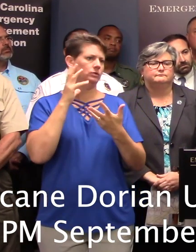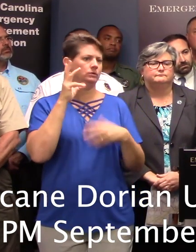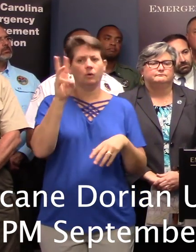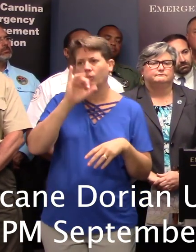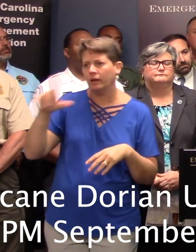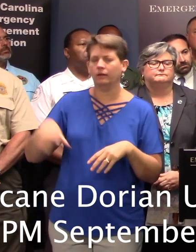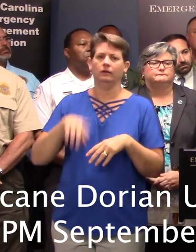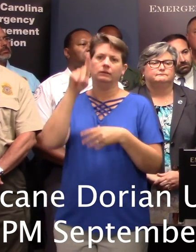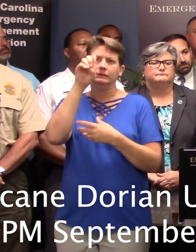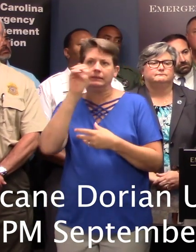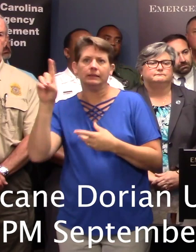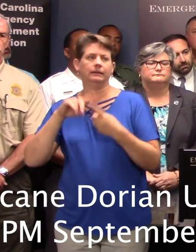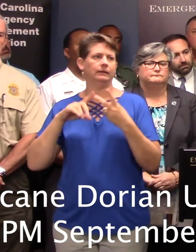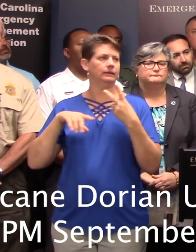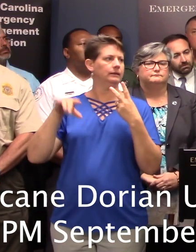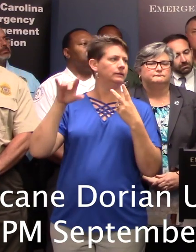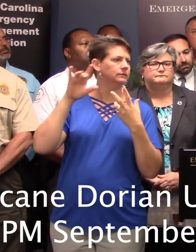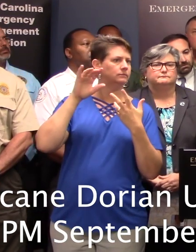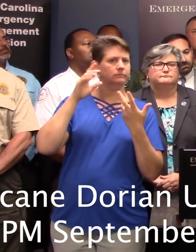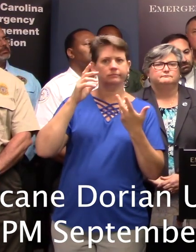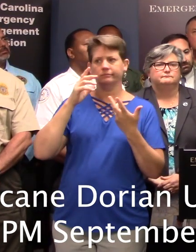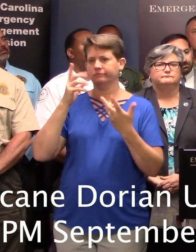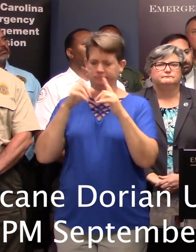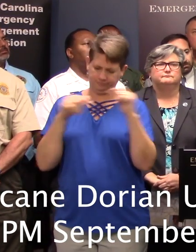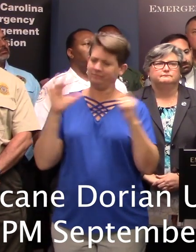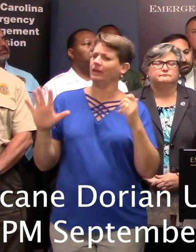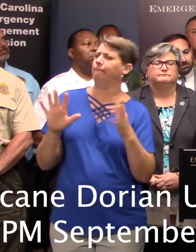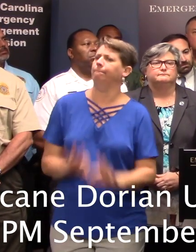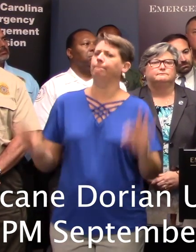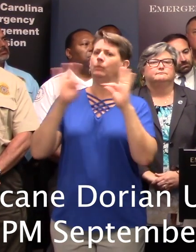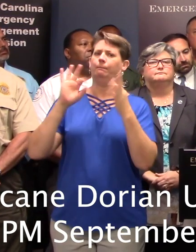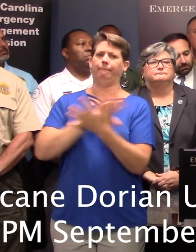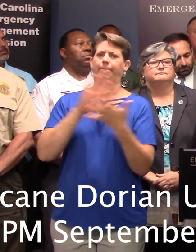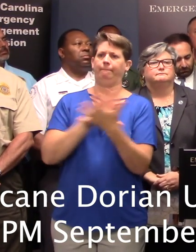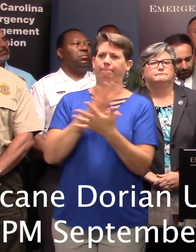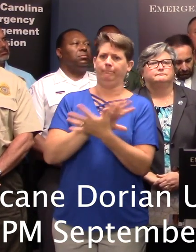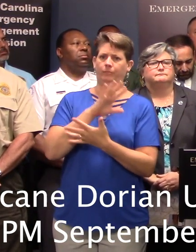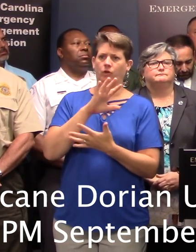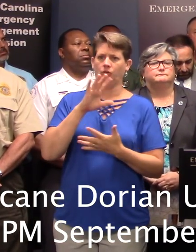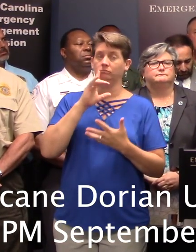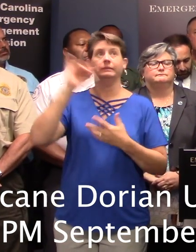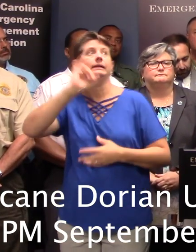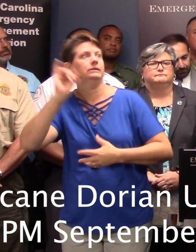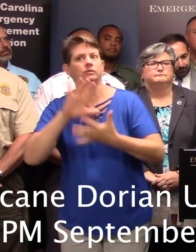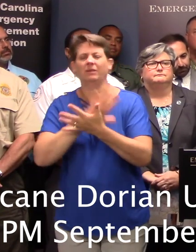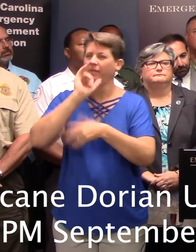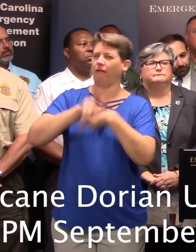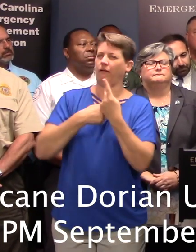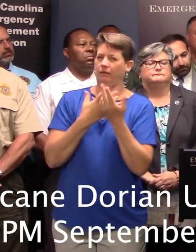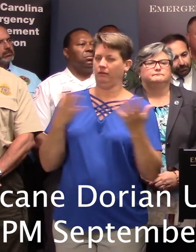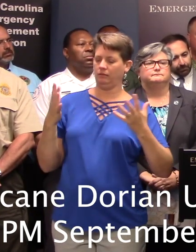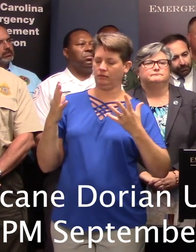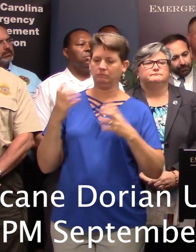that, deeds are generally recorded at the courthouse, but people have a lot of important papers, very difficult insurance papers, things like that. Be